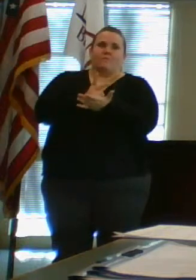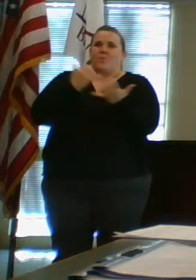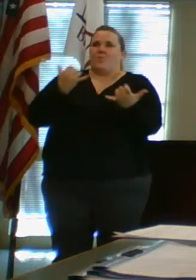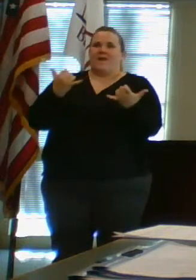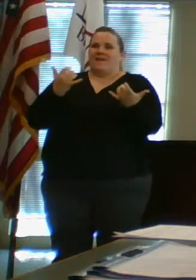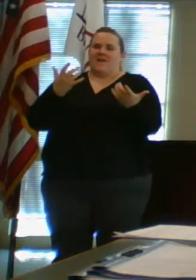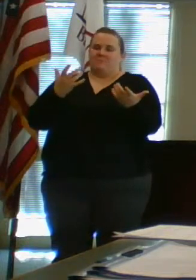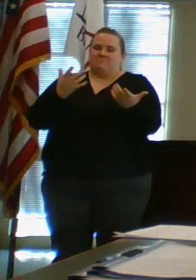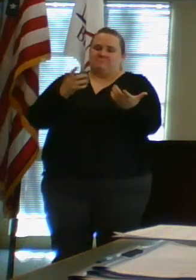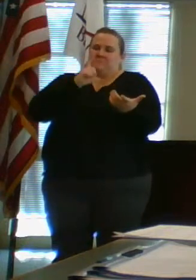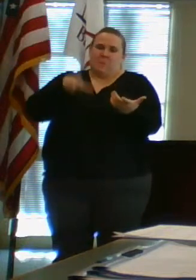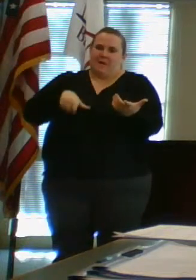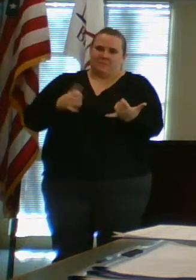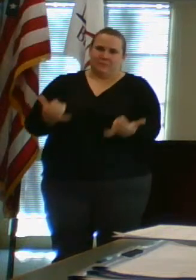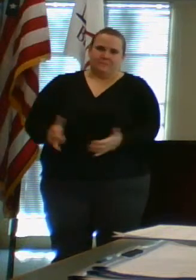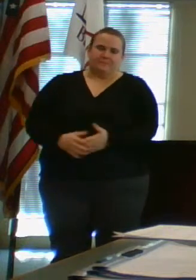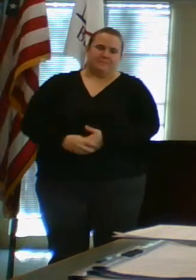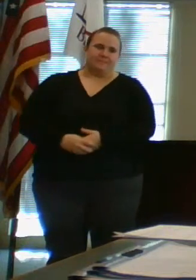have to go down that path.